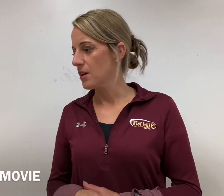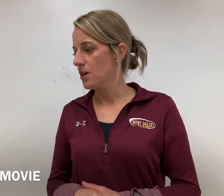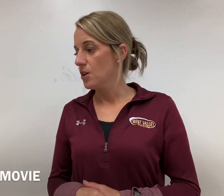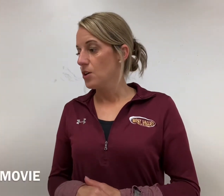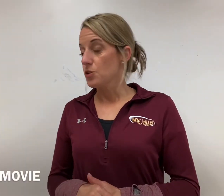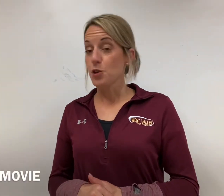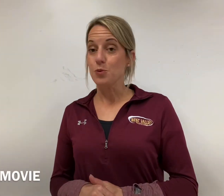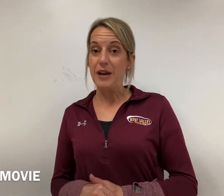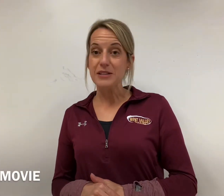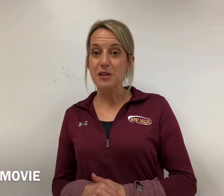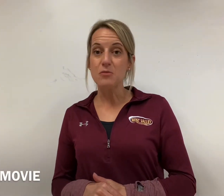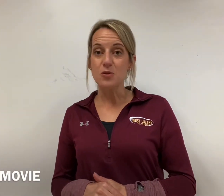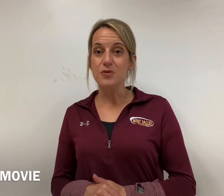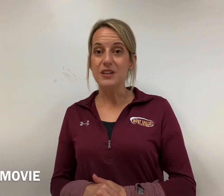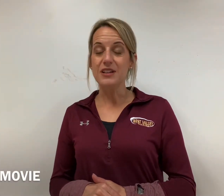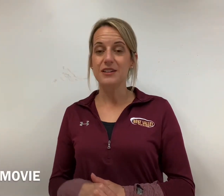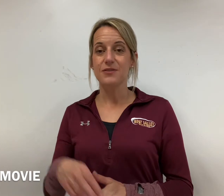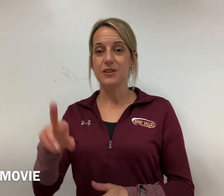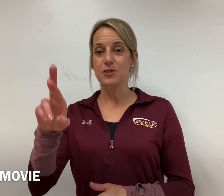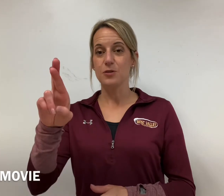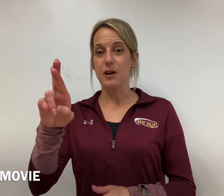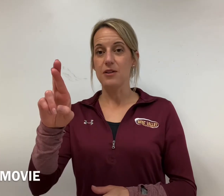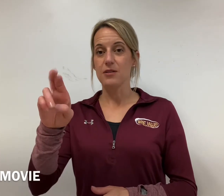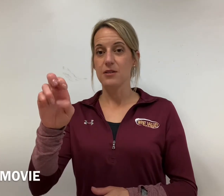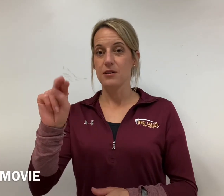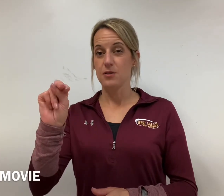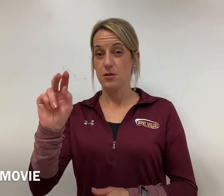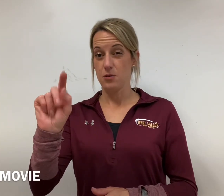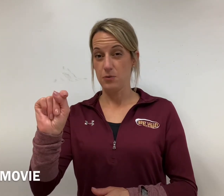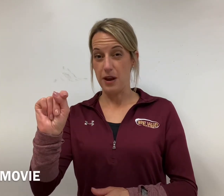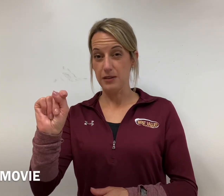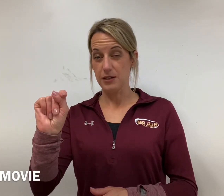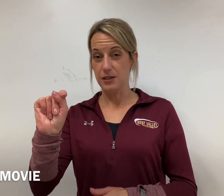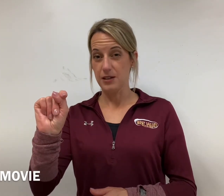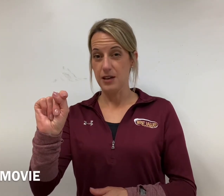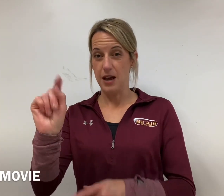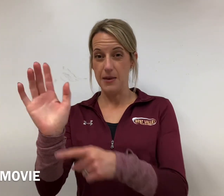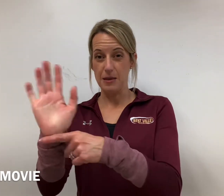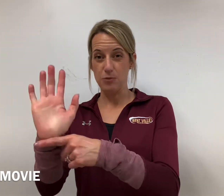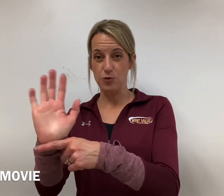to rent a movie fingerspell rent and then movie